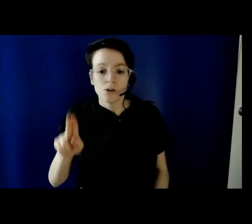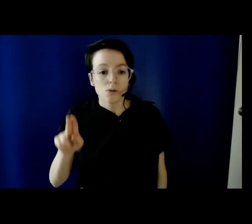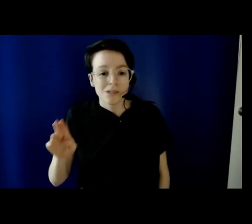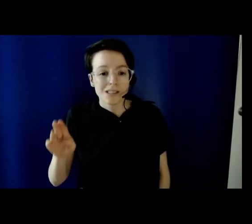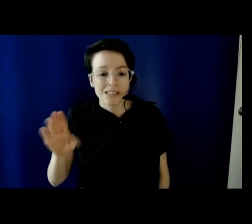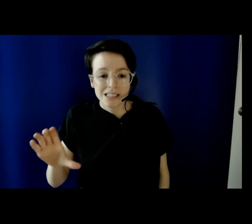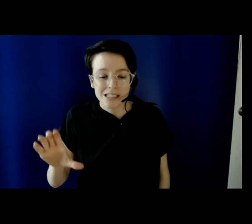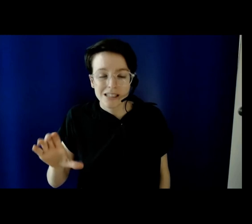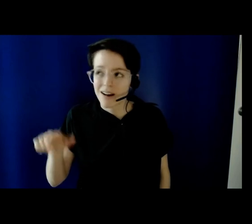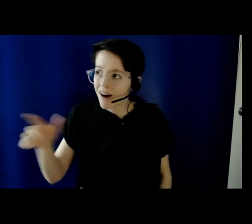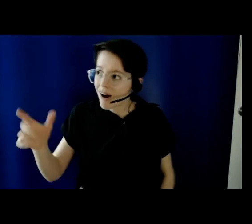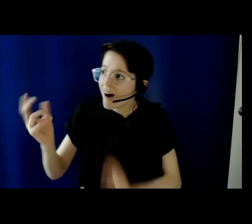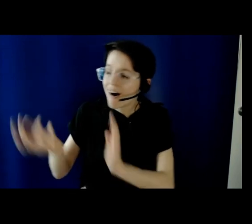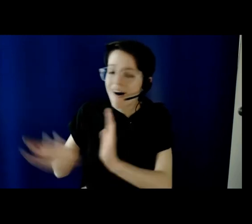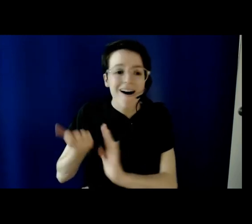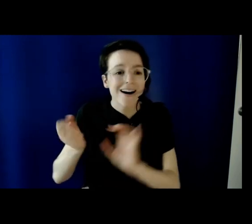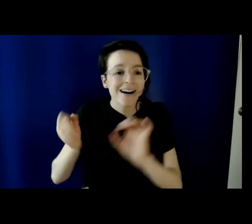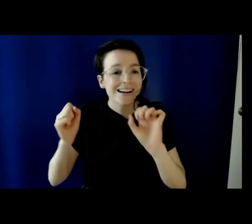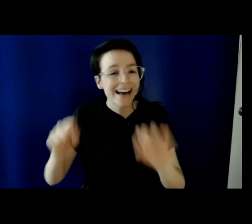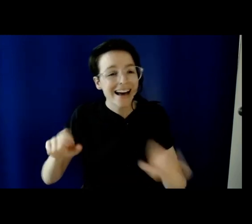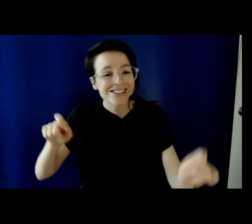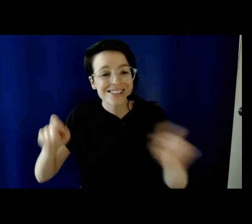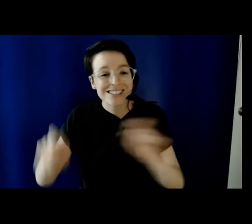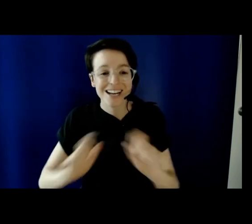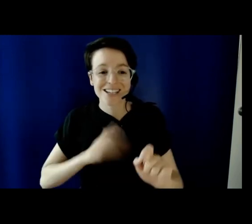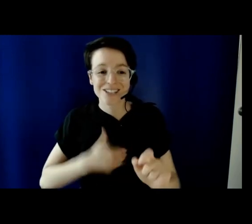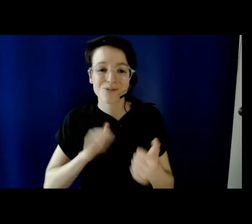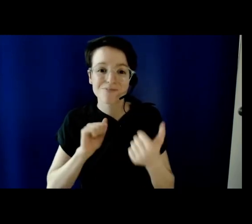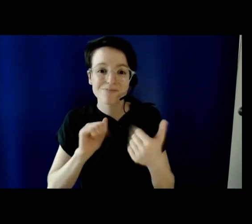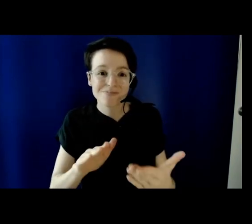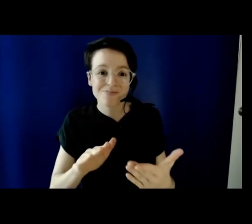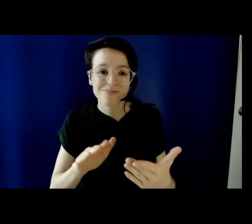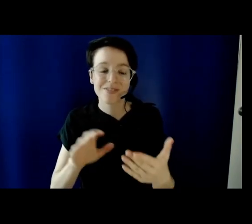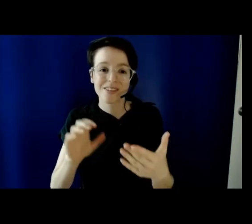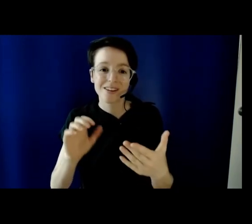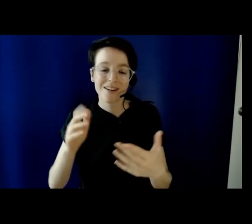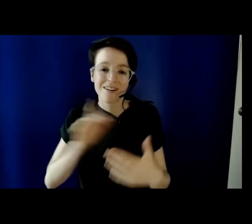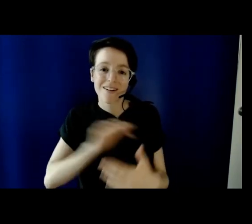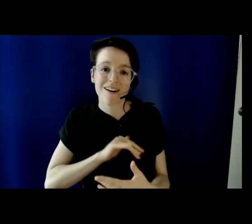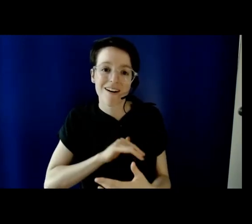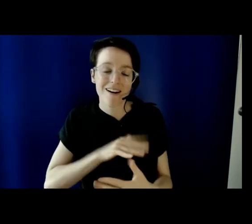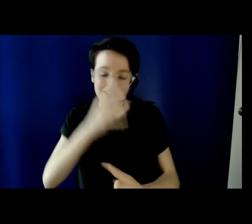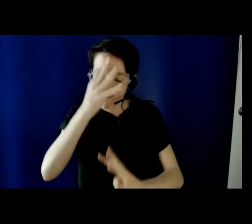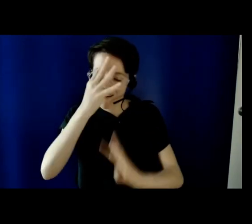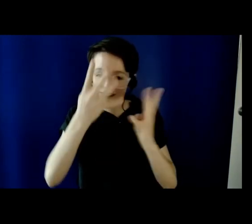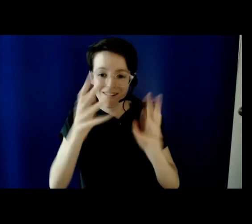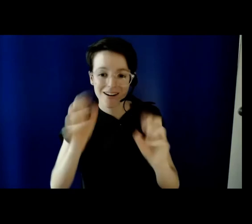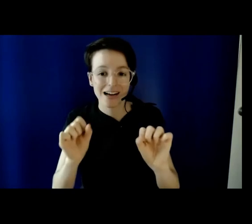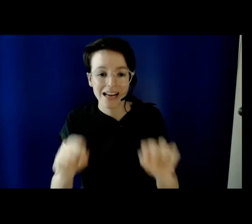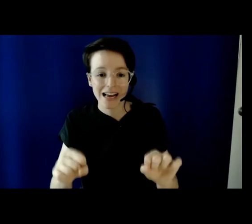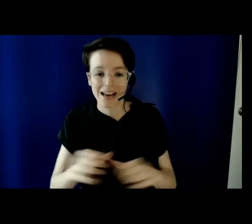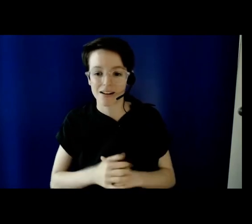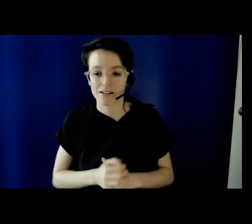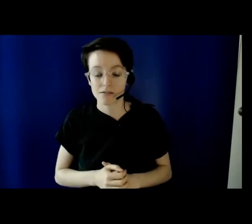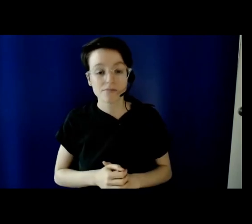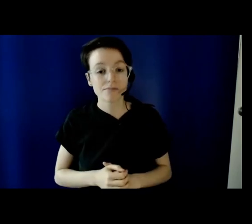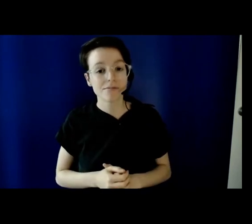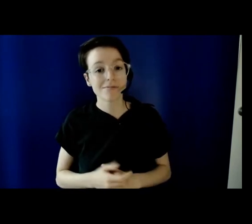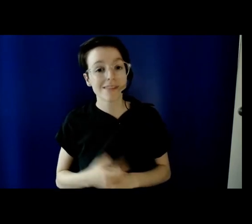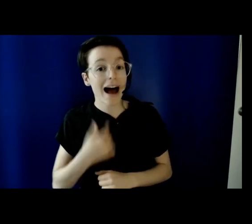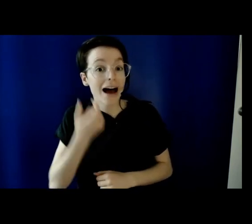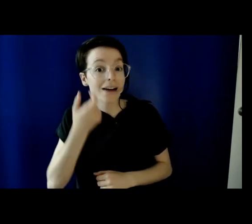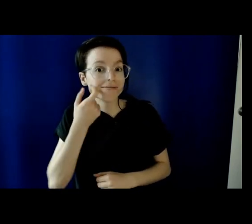engage with students and research. And I recently spent some time visiting family who I haven't seen in many years,